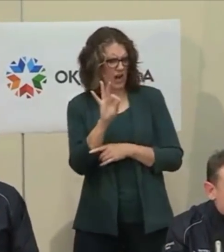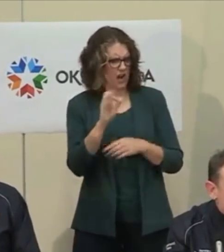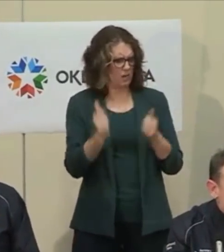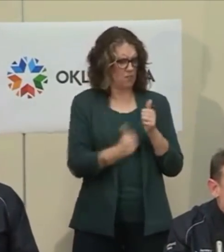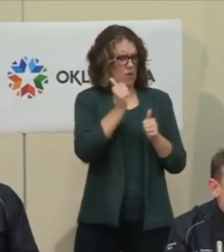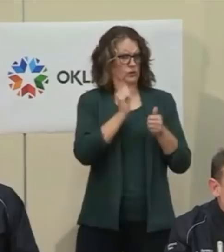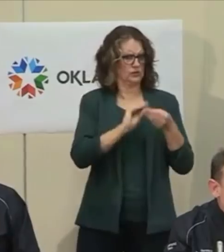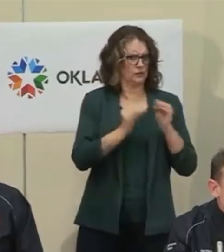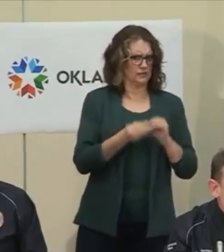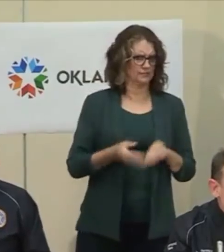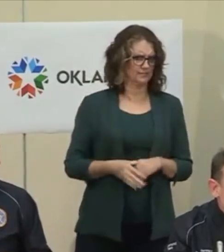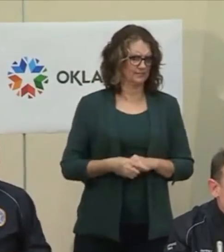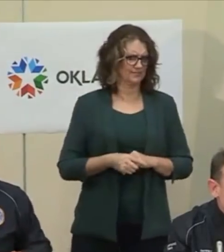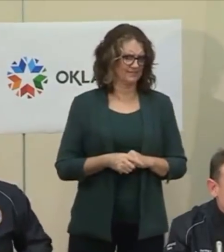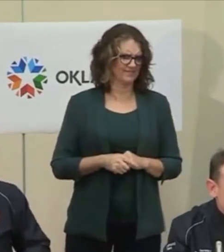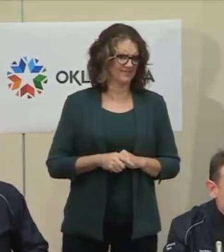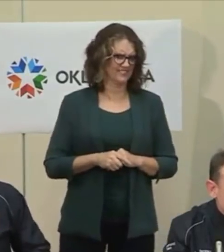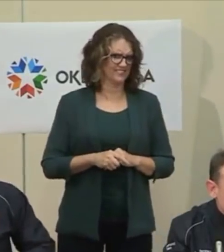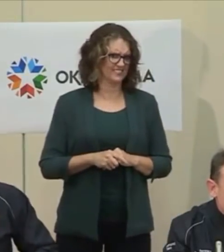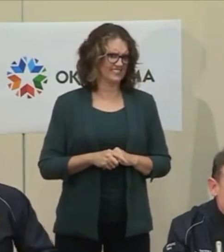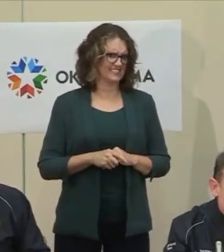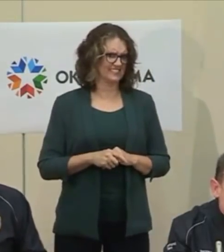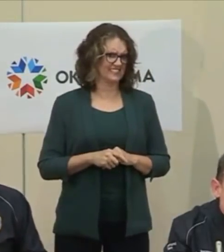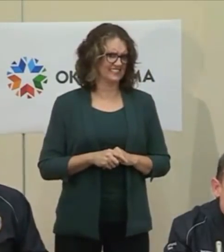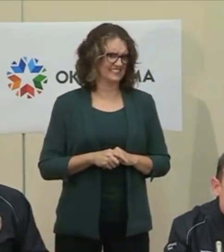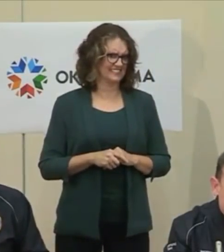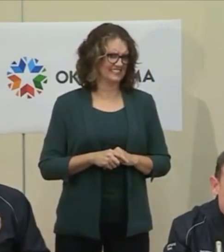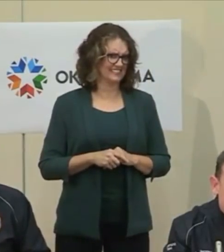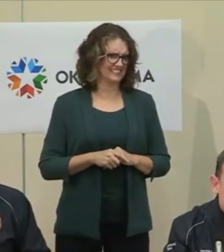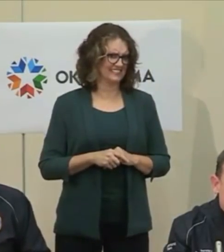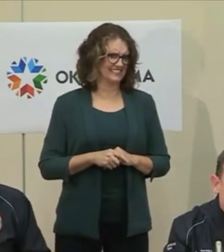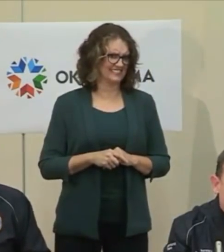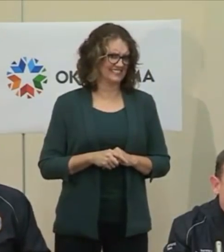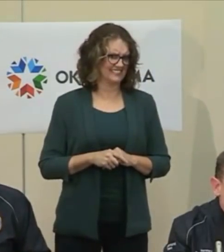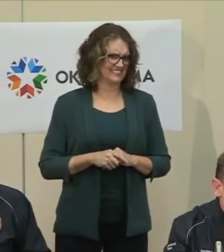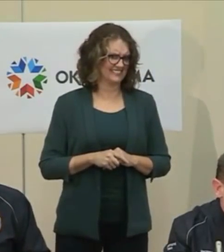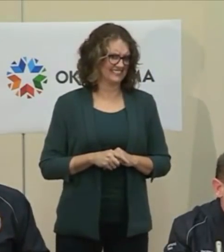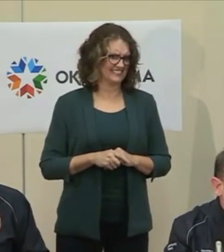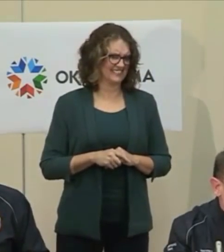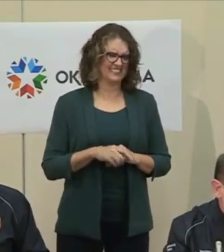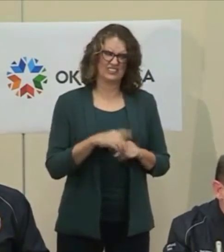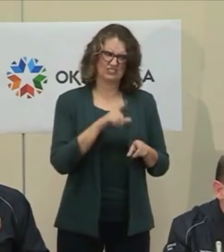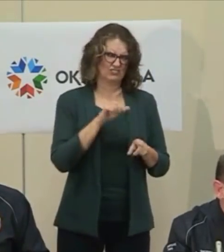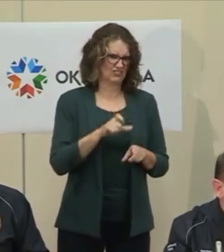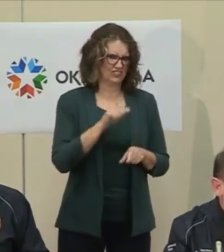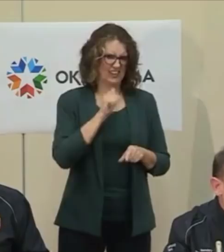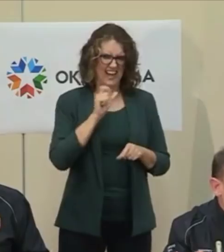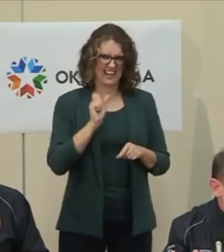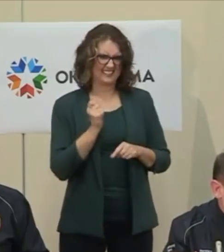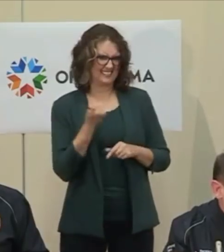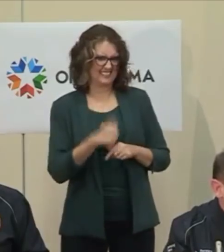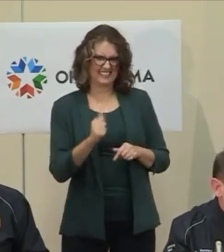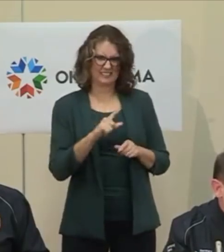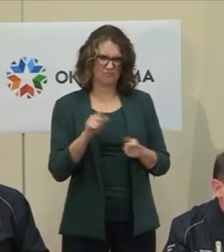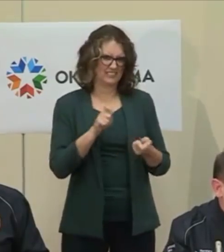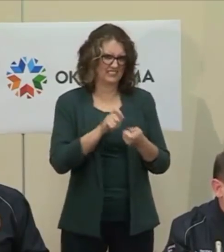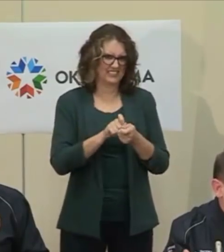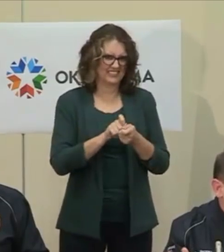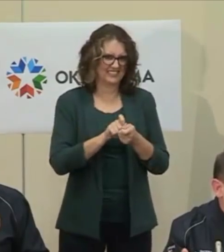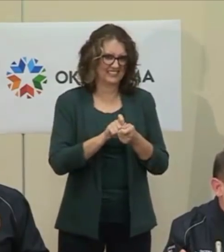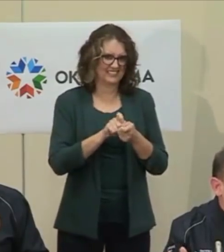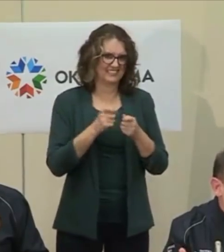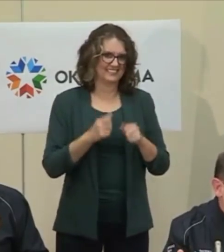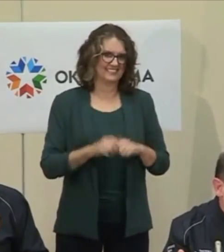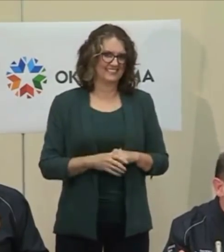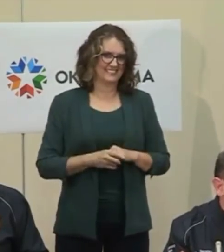epidemiologist as to any particulars there. But just to stipulate, we are seeing incidents increased in that.